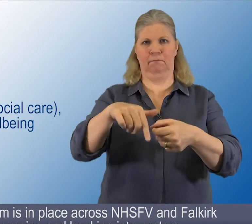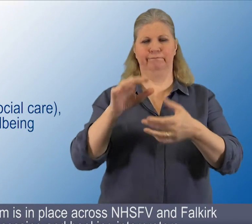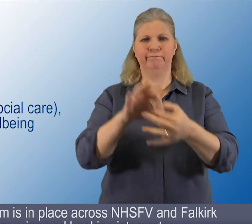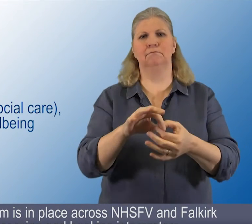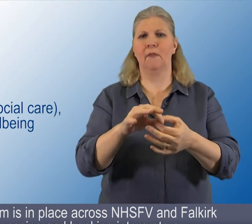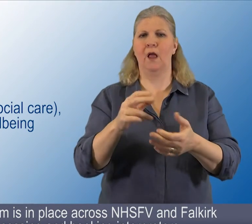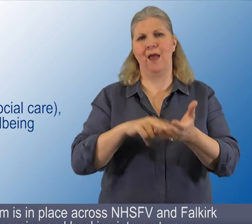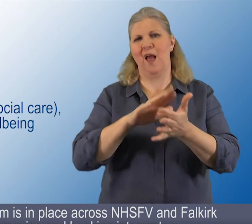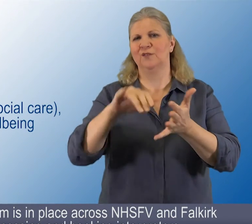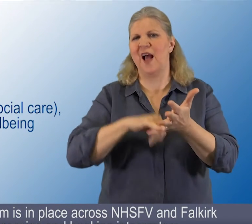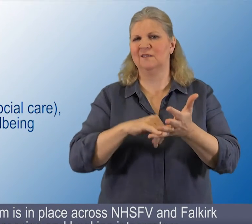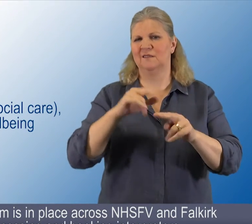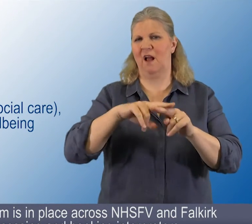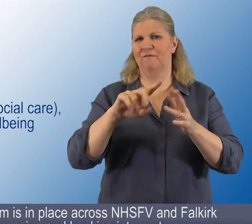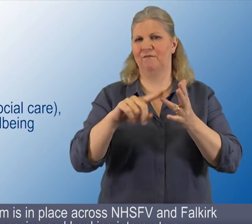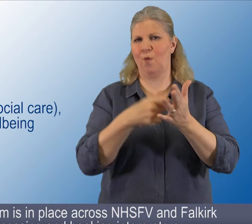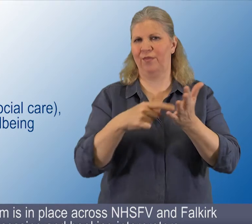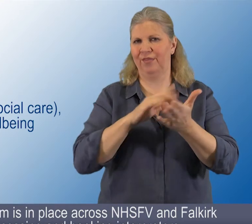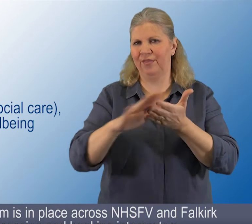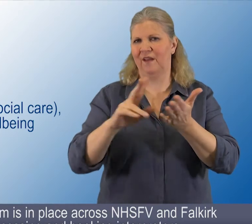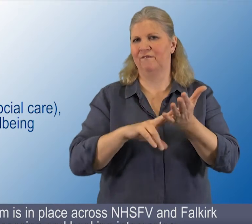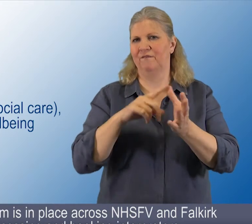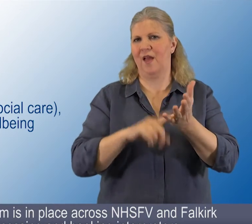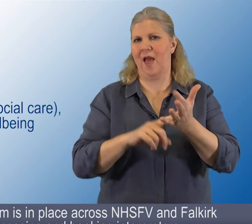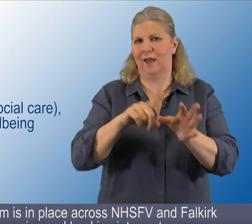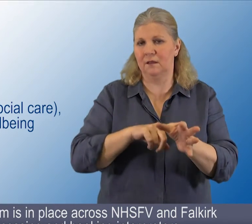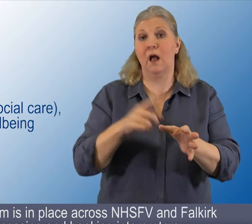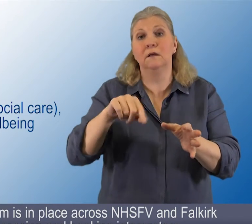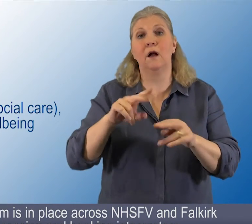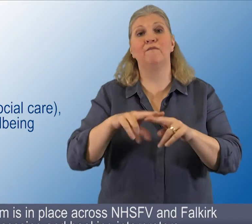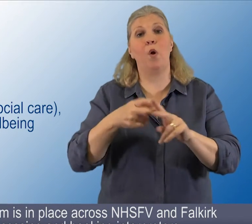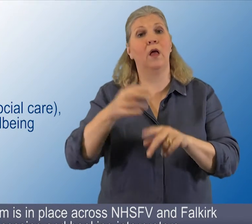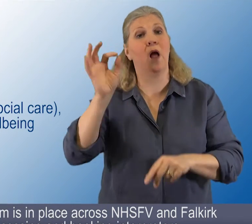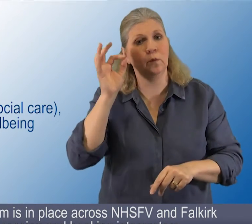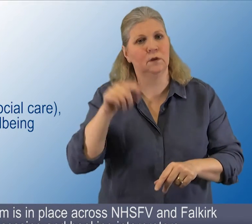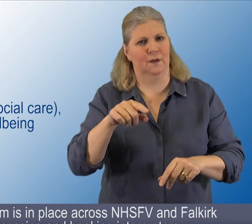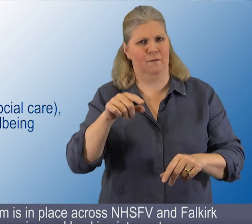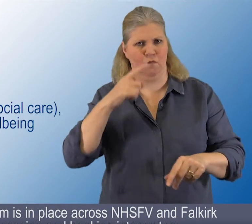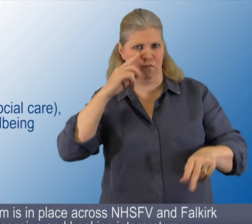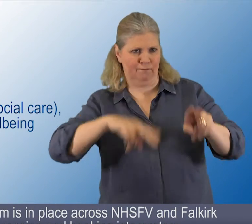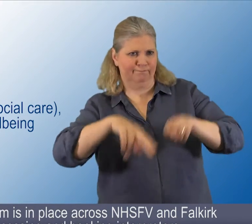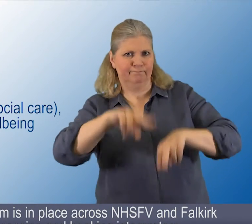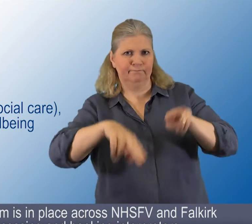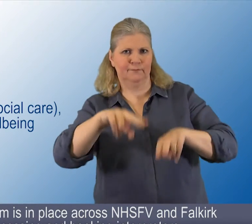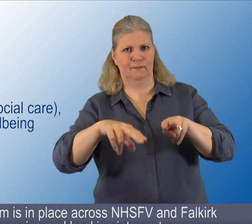Subaction, a system is in place across NHS 4th Valley and Falkirk Council for accessing and booking interpreters.